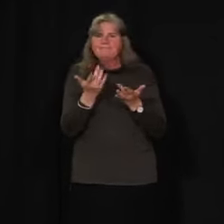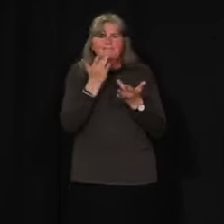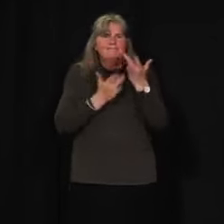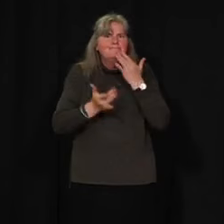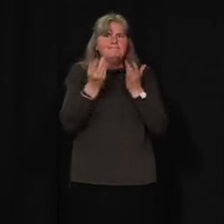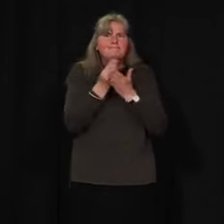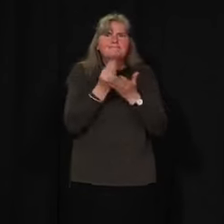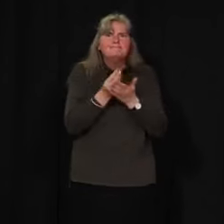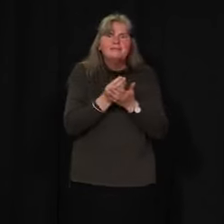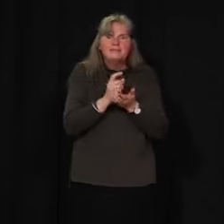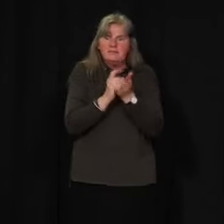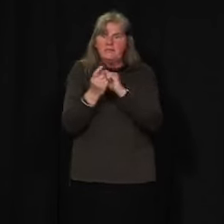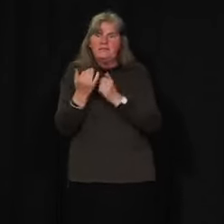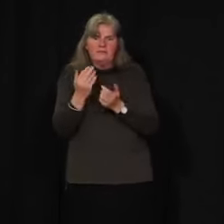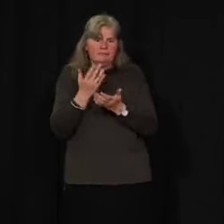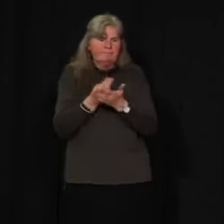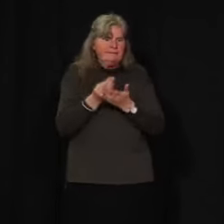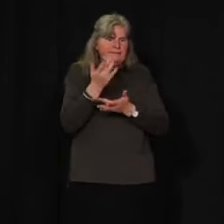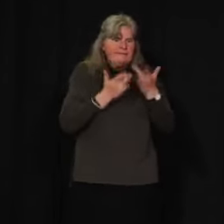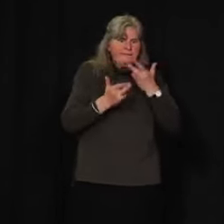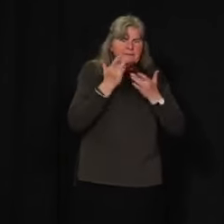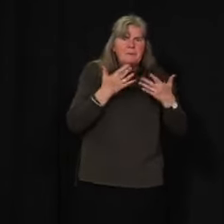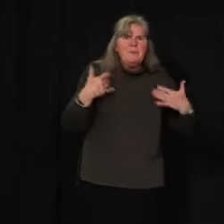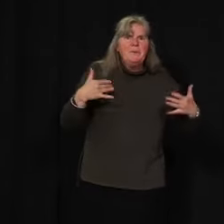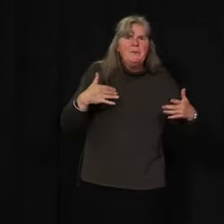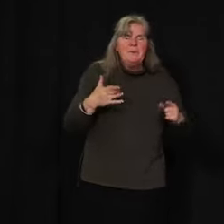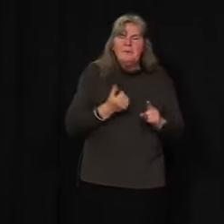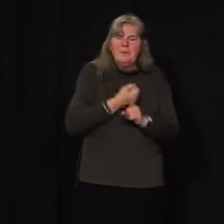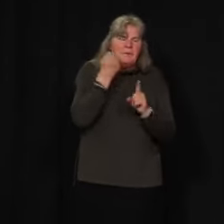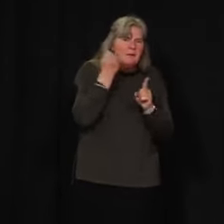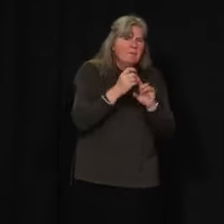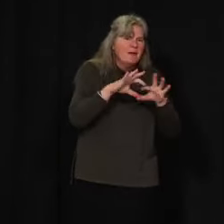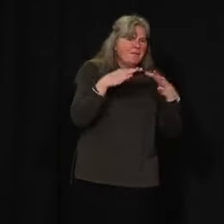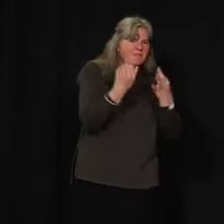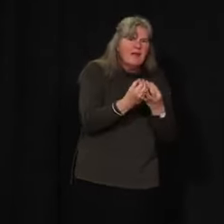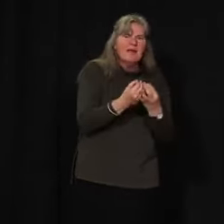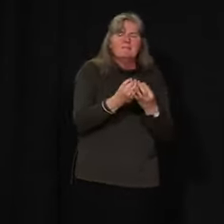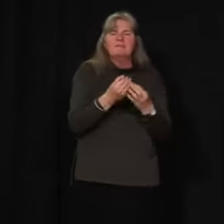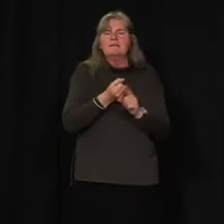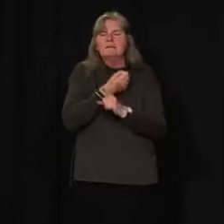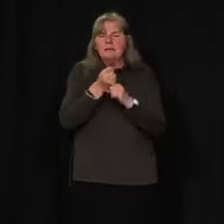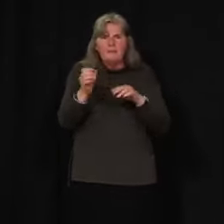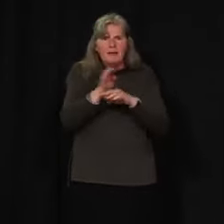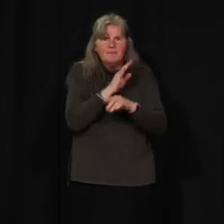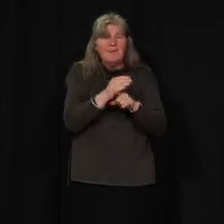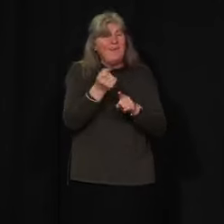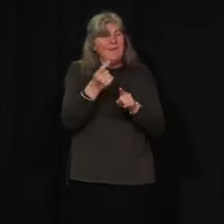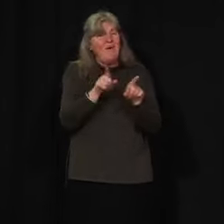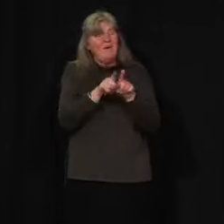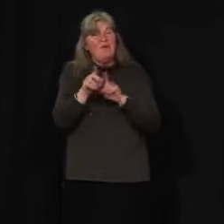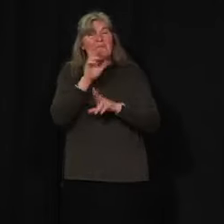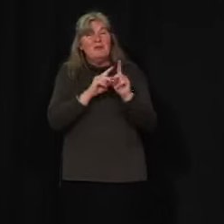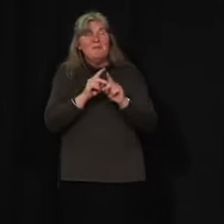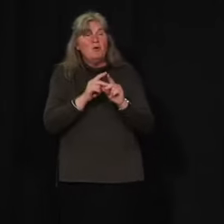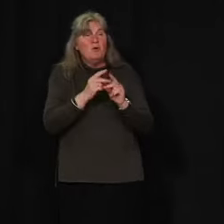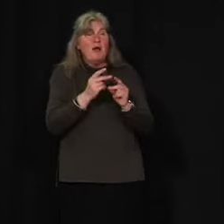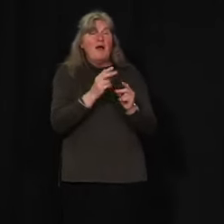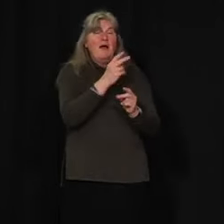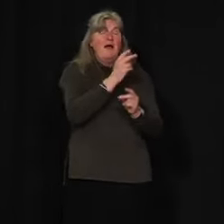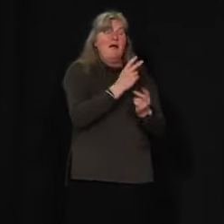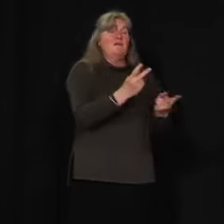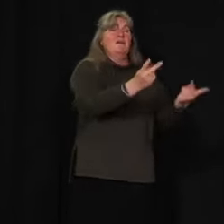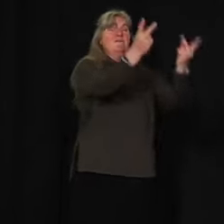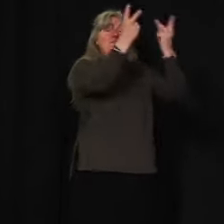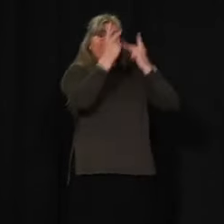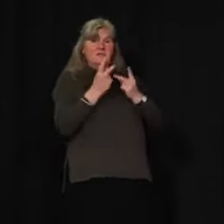living. In fact, many people and businesses, especially those who depend on outside visitors, are close to financial ruin